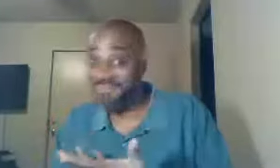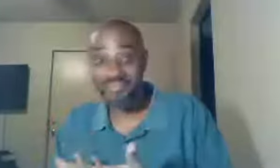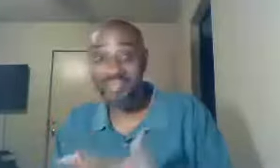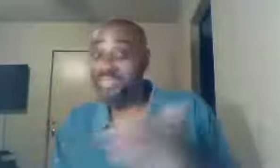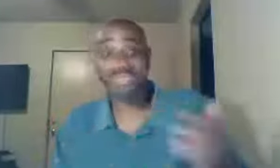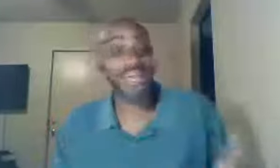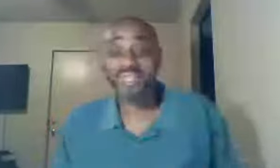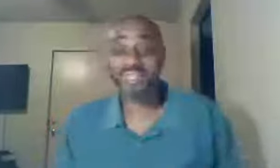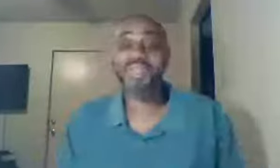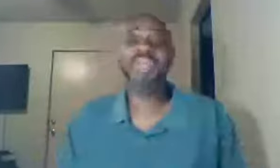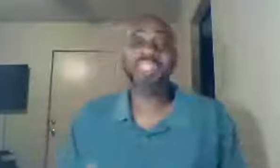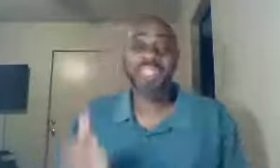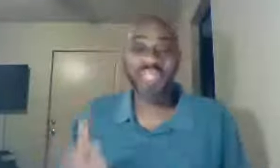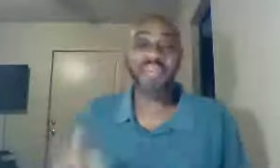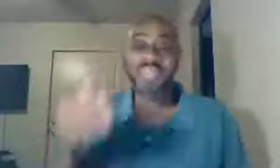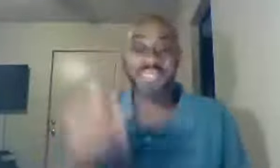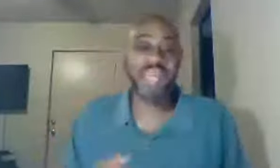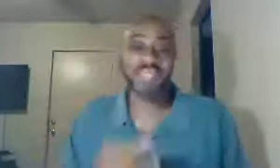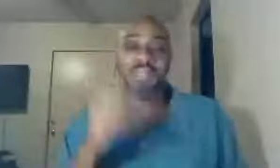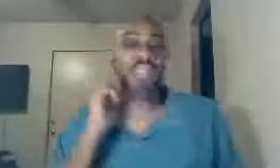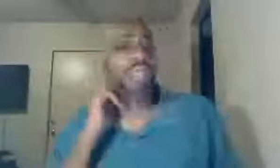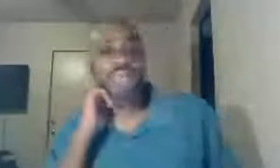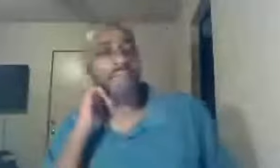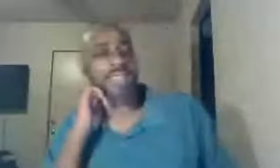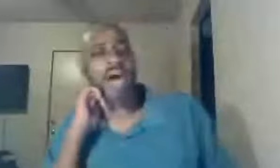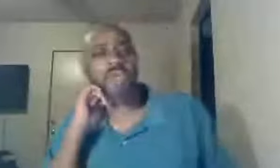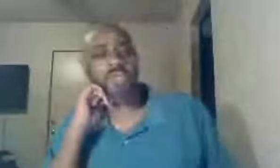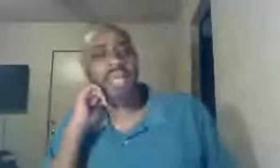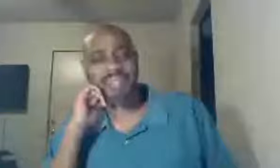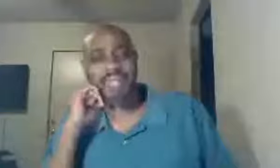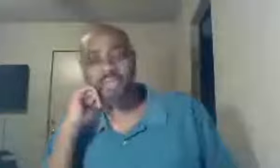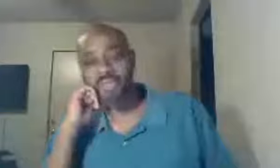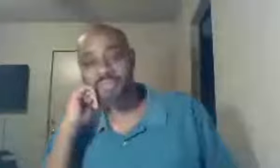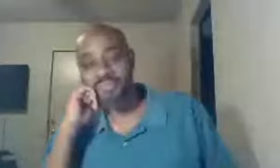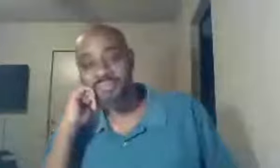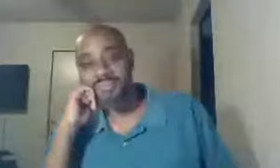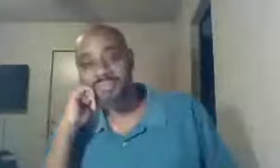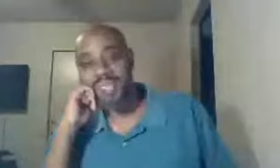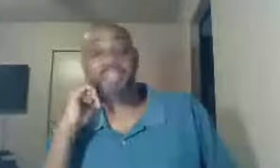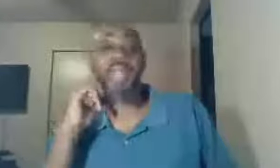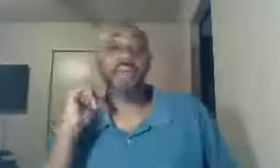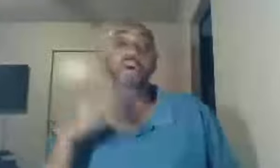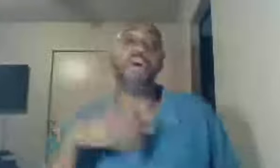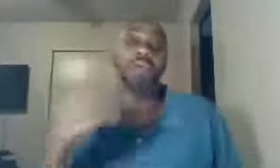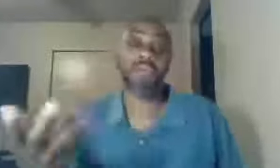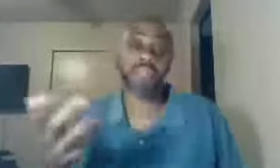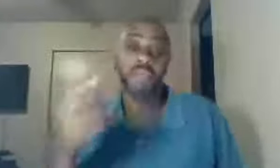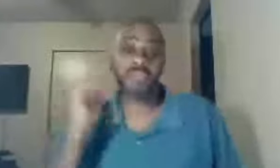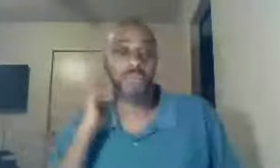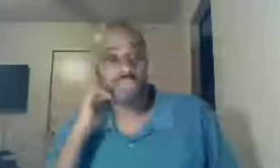I'm just telling you, she literally said to me, yeah, because I also like that too, and then I go home, after the praise and worship,